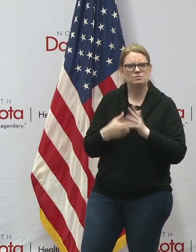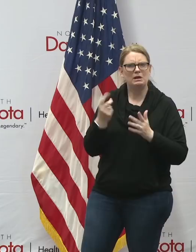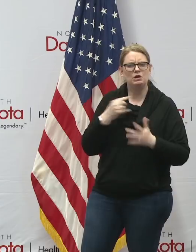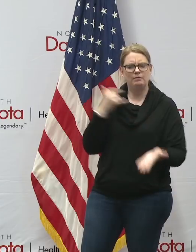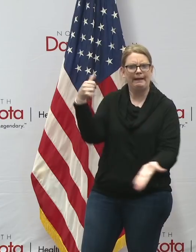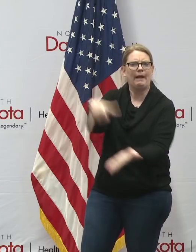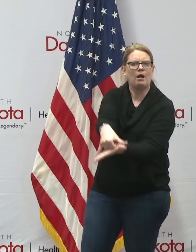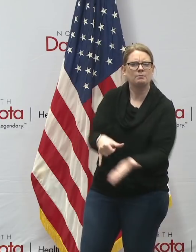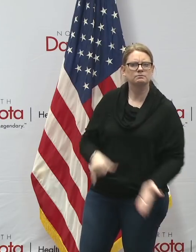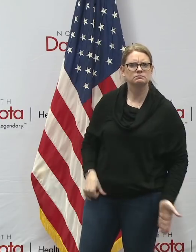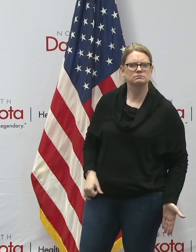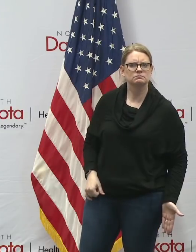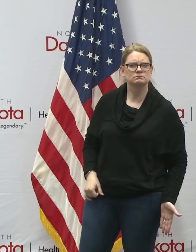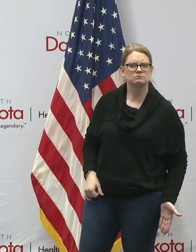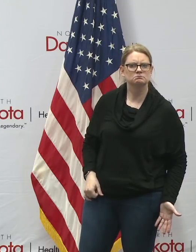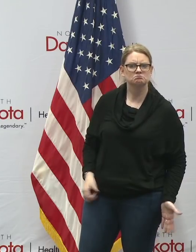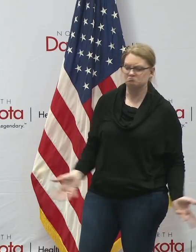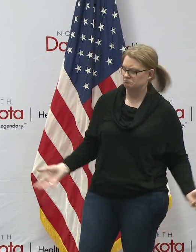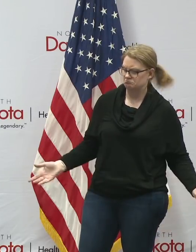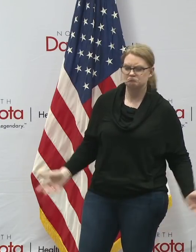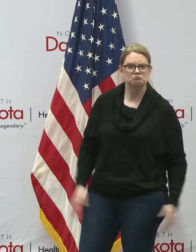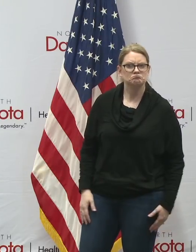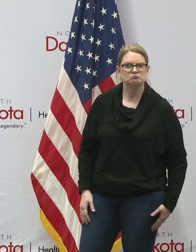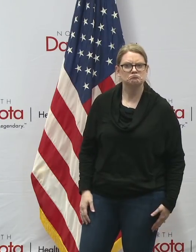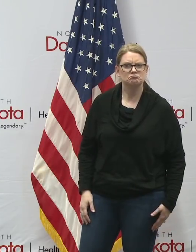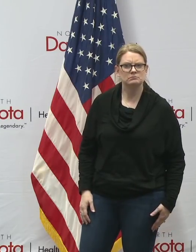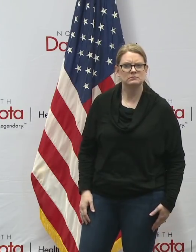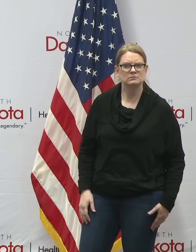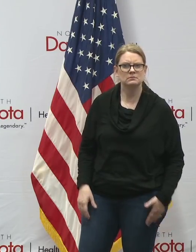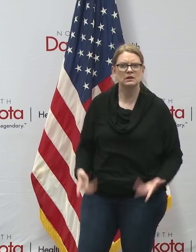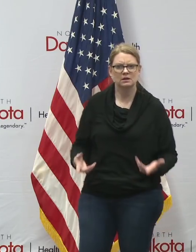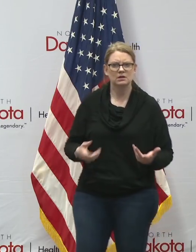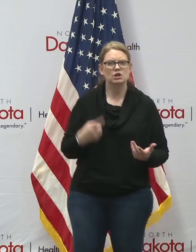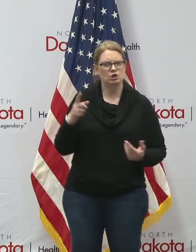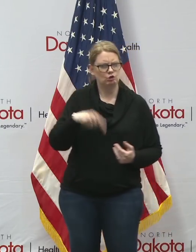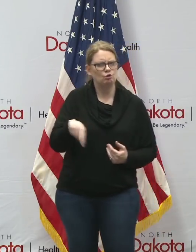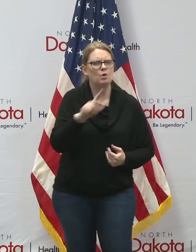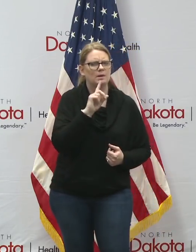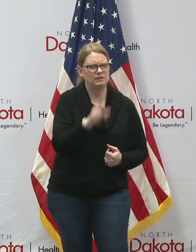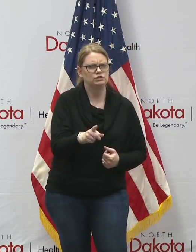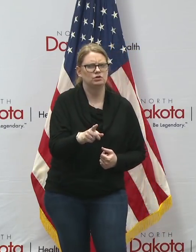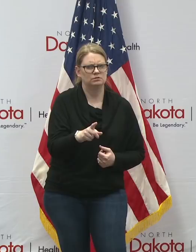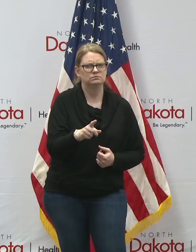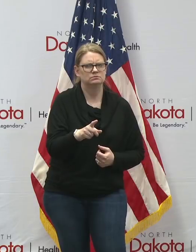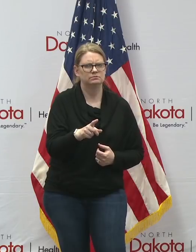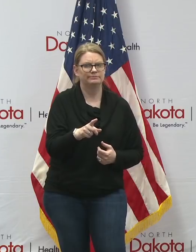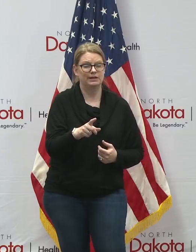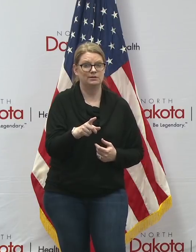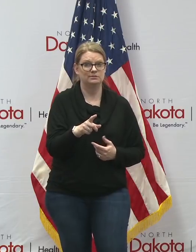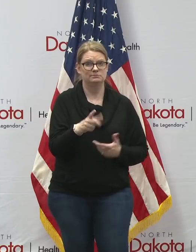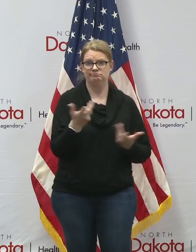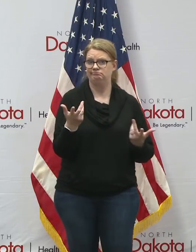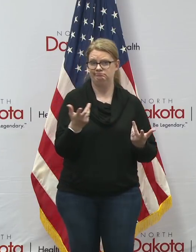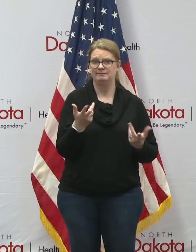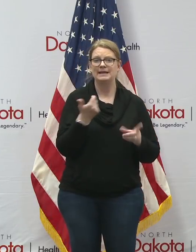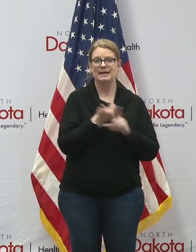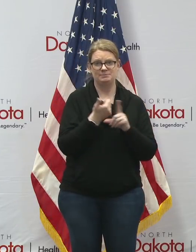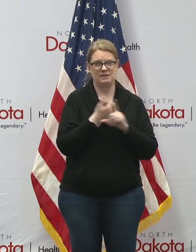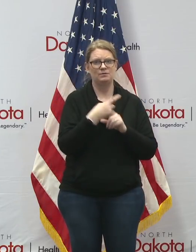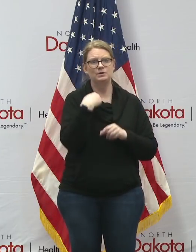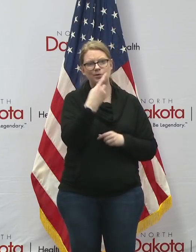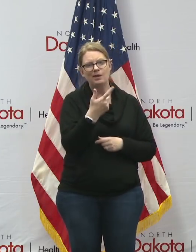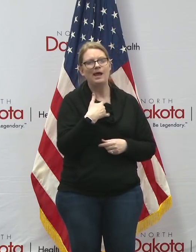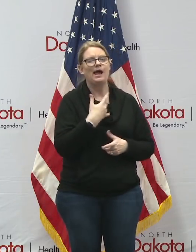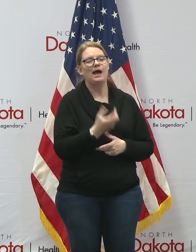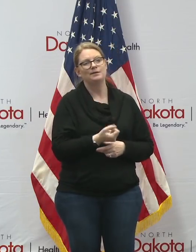we don't know what it was that was next to be asked for but you can be sure that he would have been told i'm in